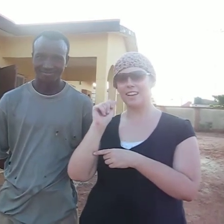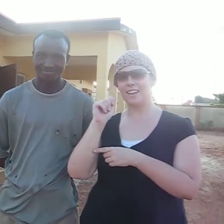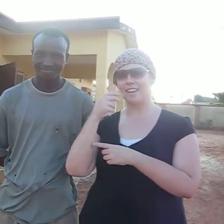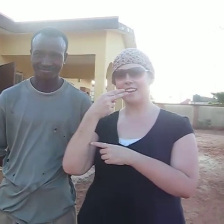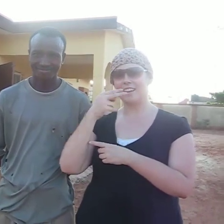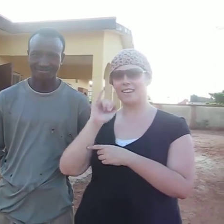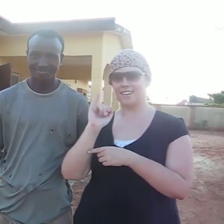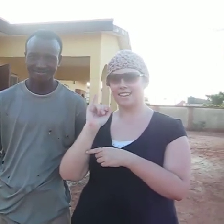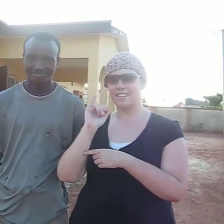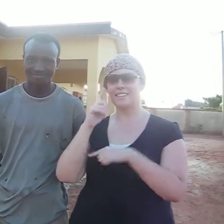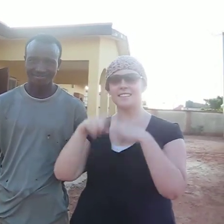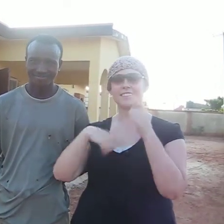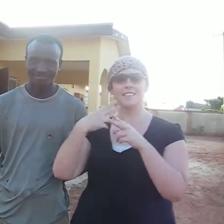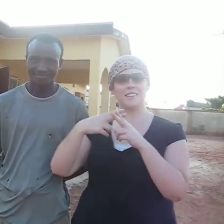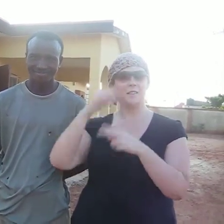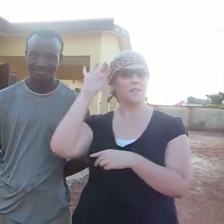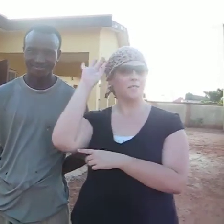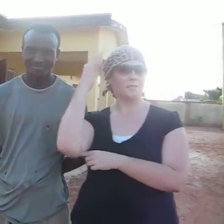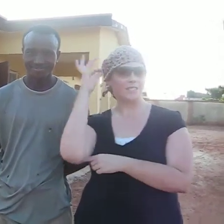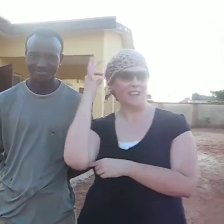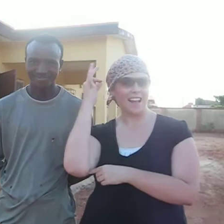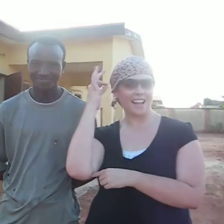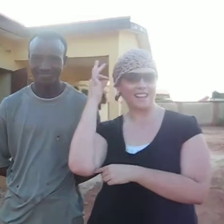Ha ha ha